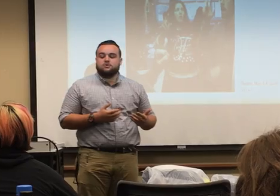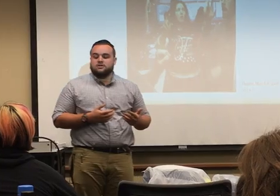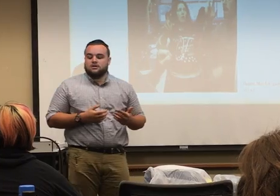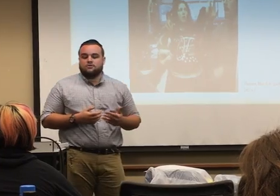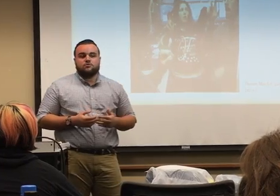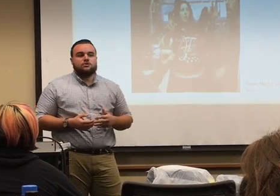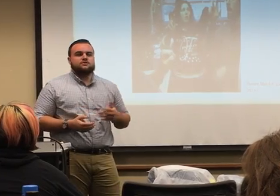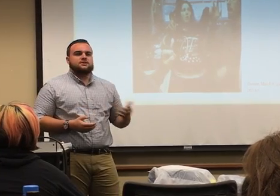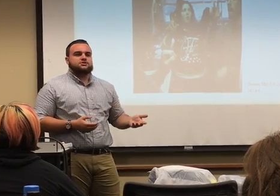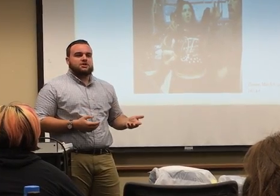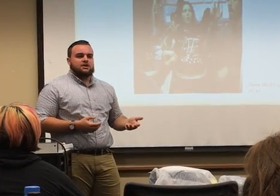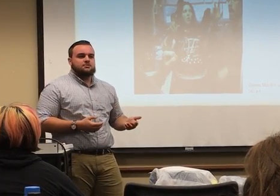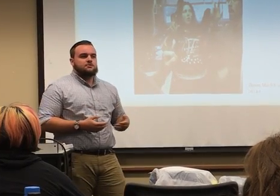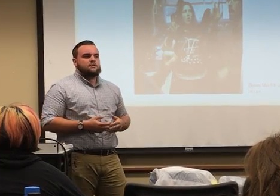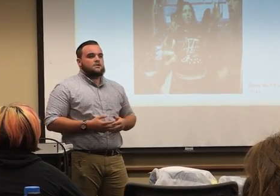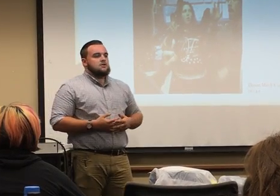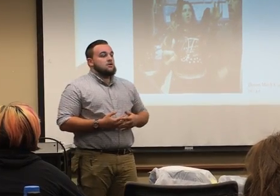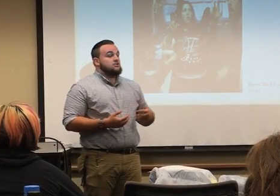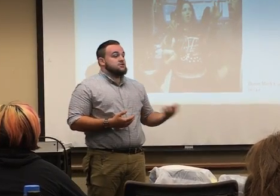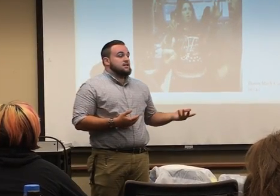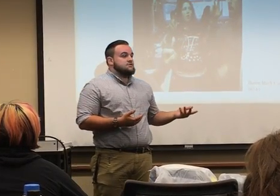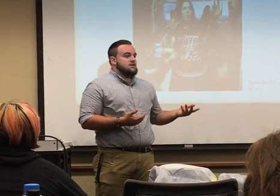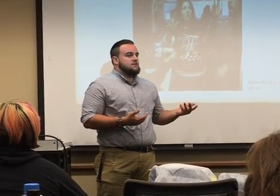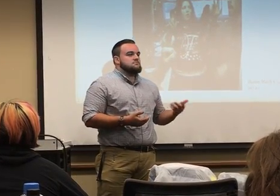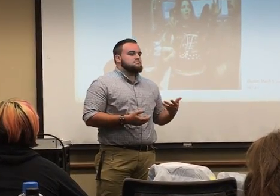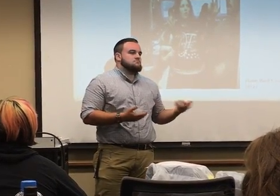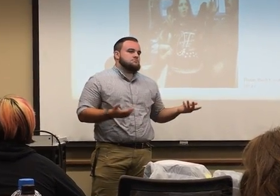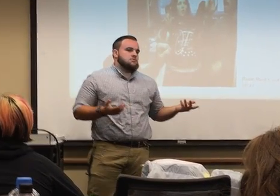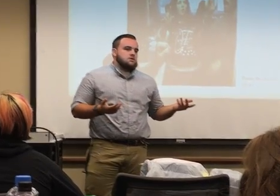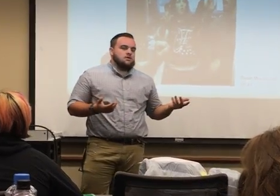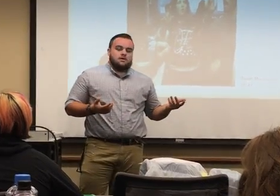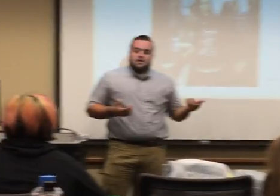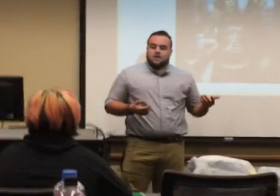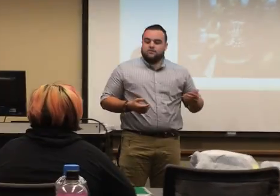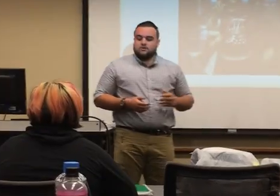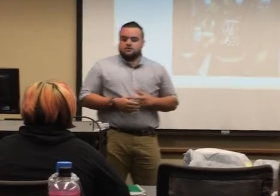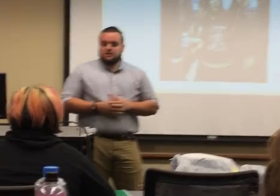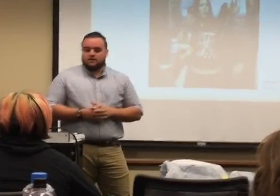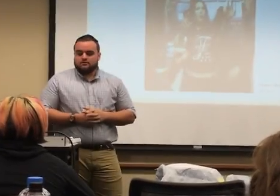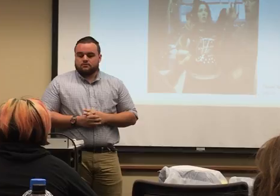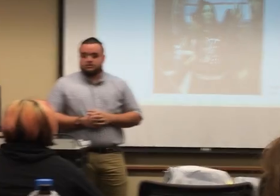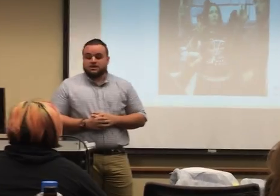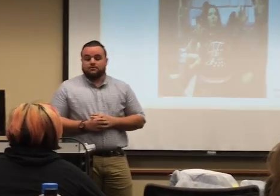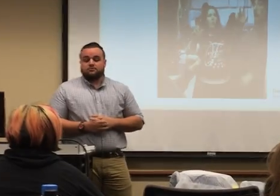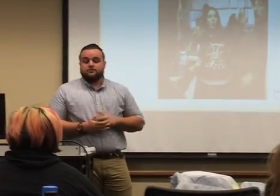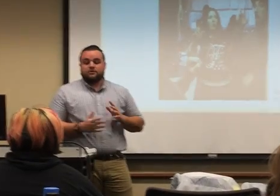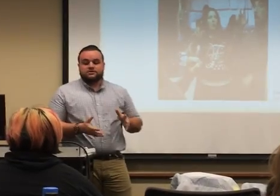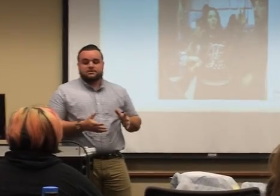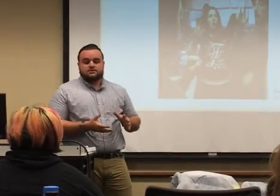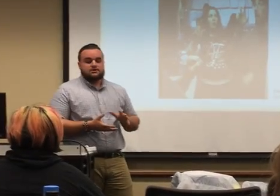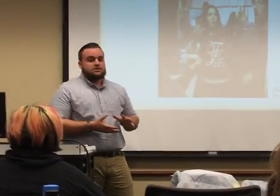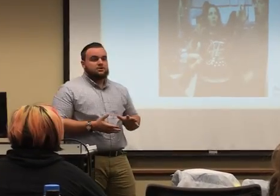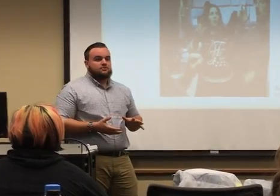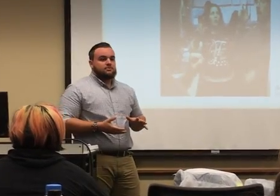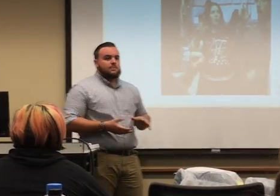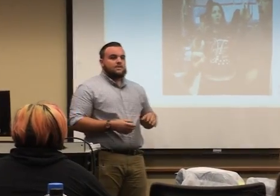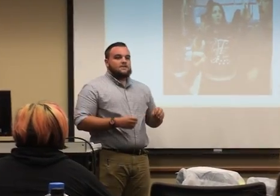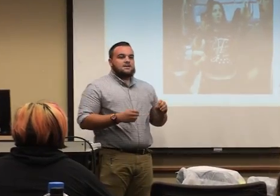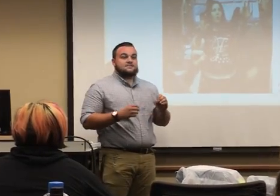and communicate with them, whether it's at a job or just outside, having a good little chat with them. The first thing that you need to know is